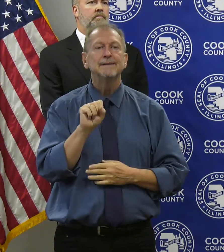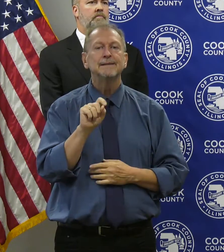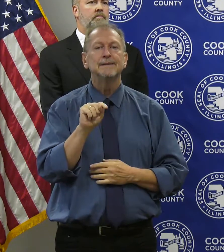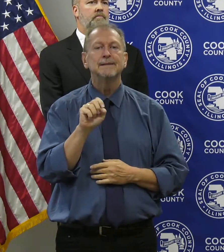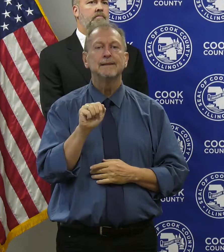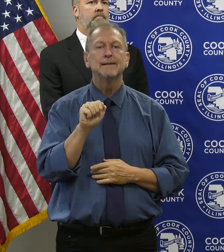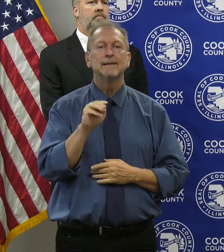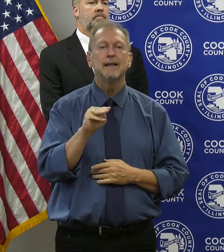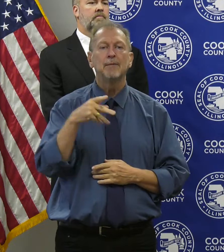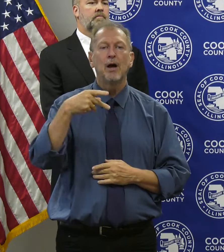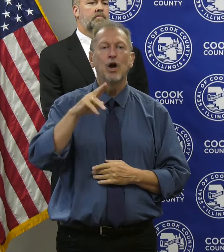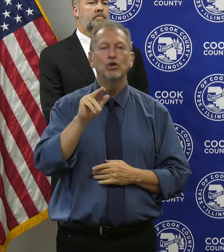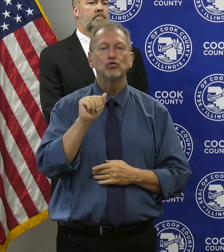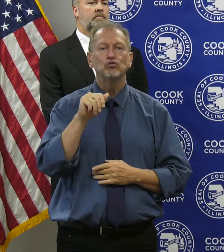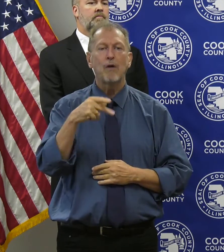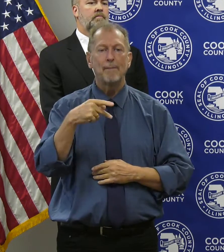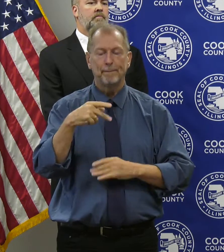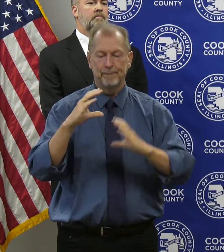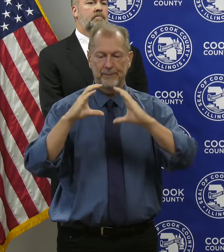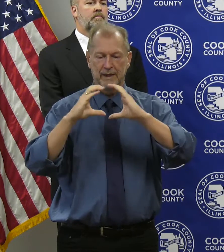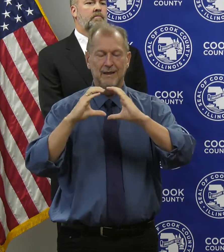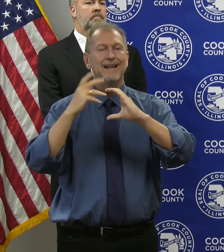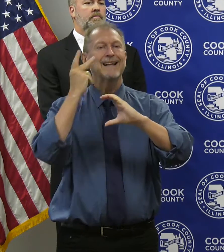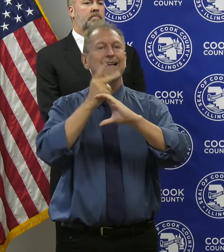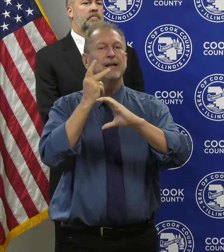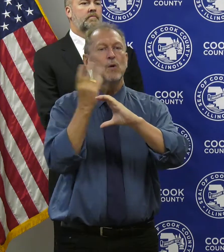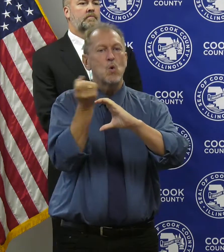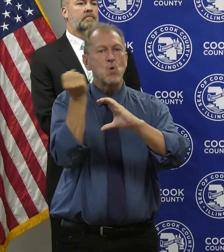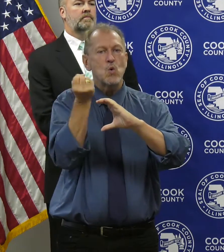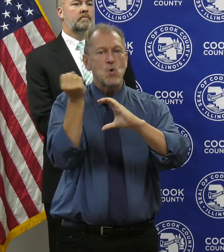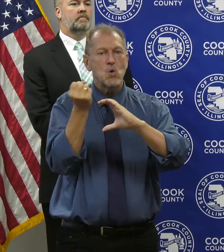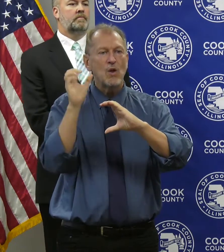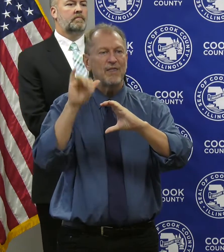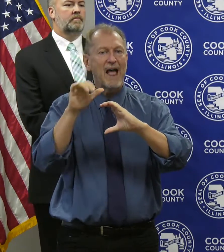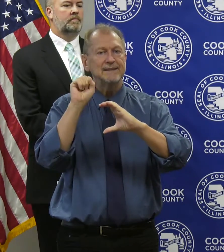to make sure that the traps don't let valuable steam energy escape and be wasted.